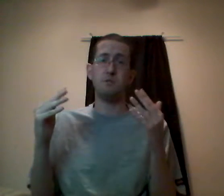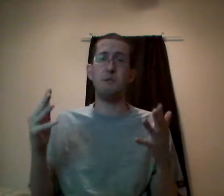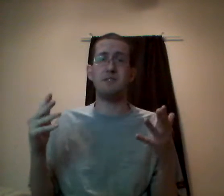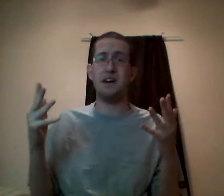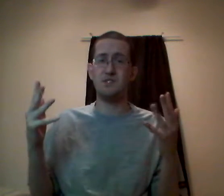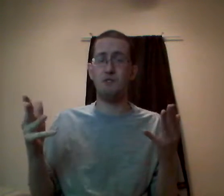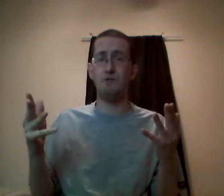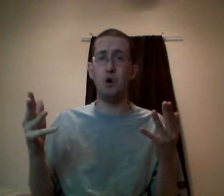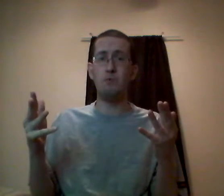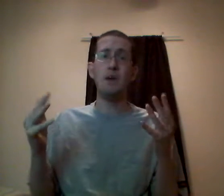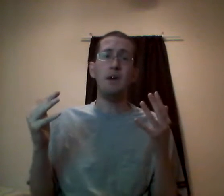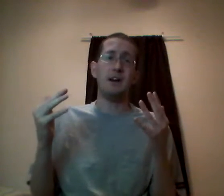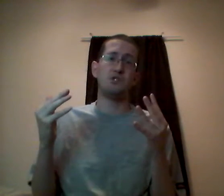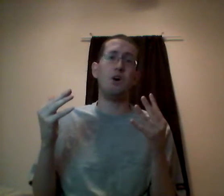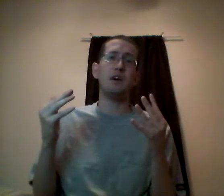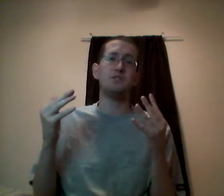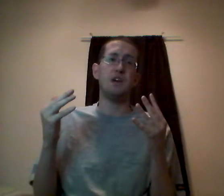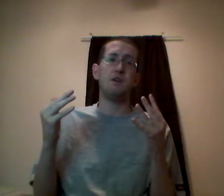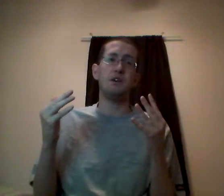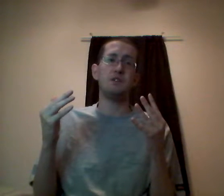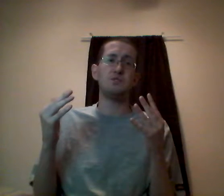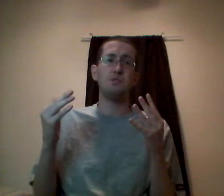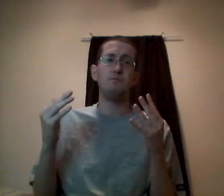to be monetized in full. As long as there is...